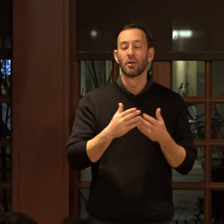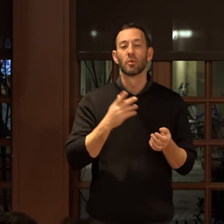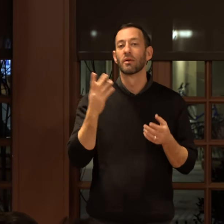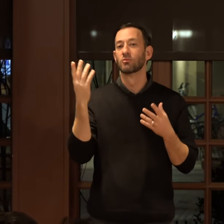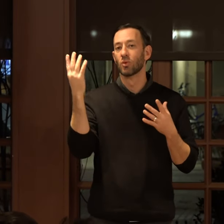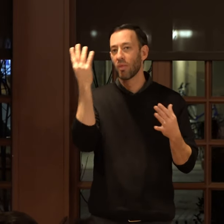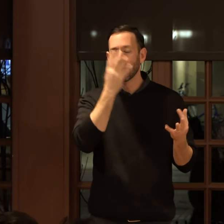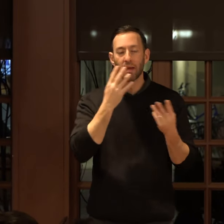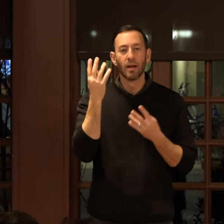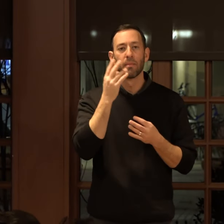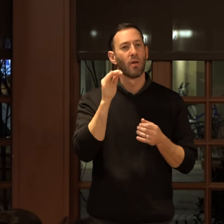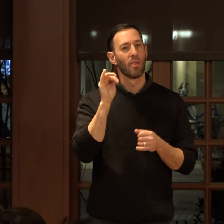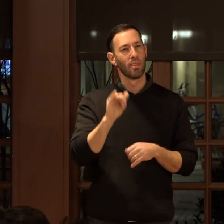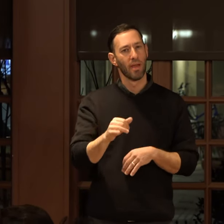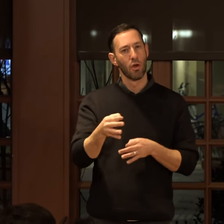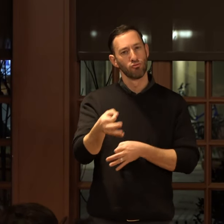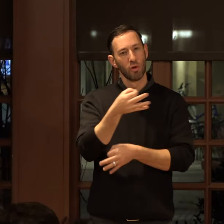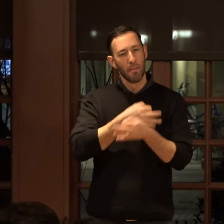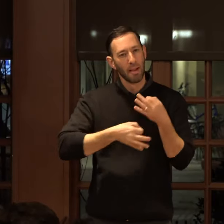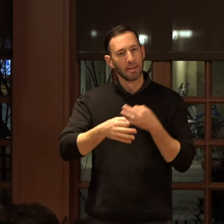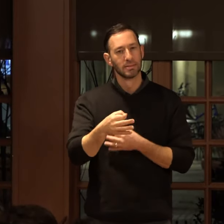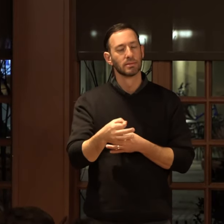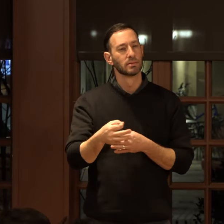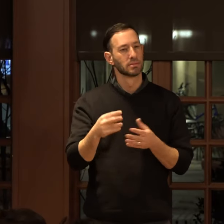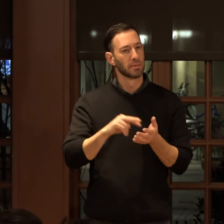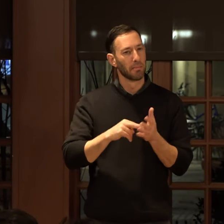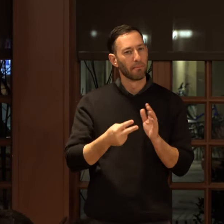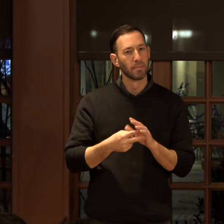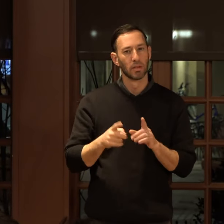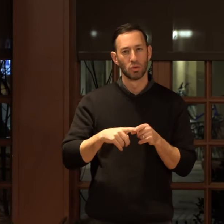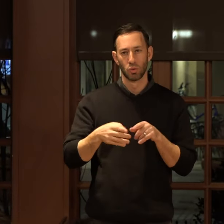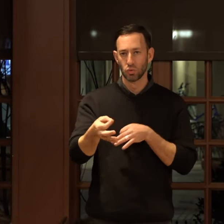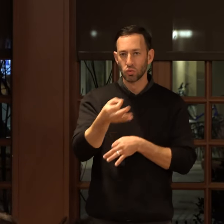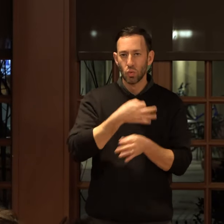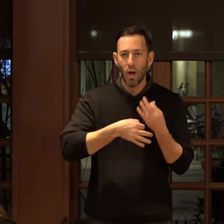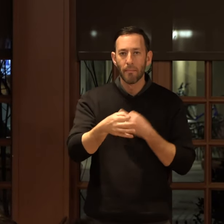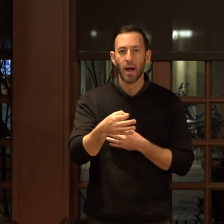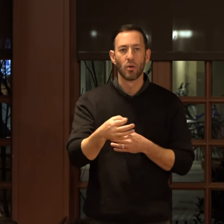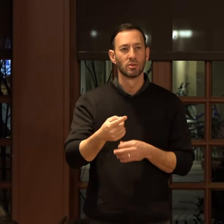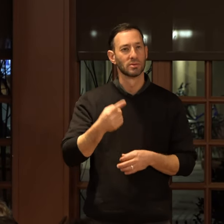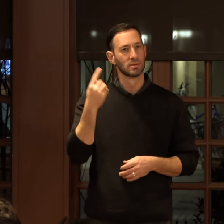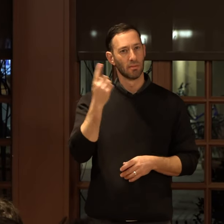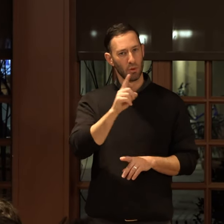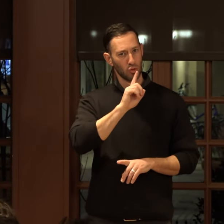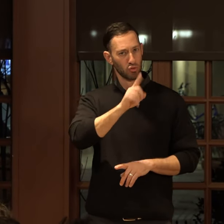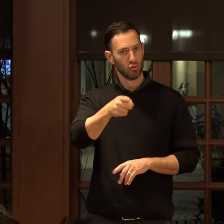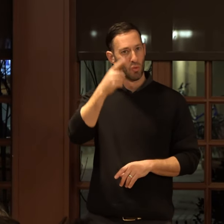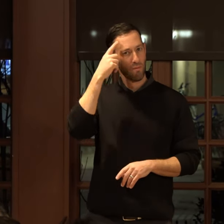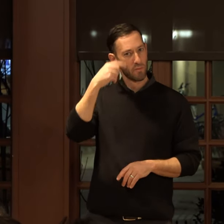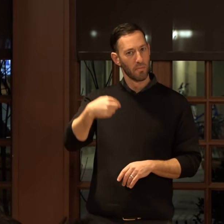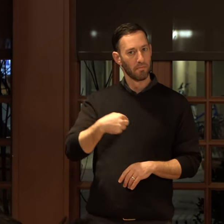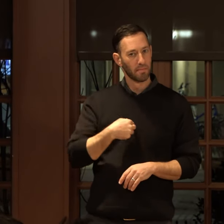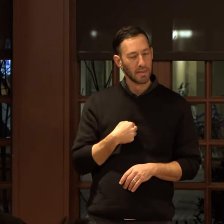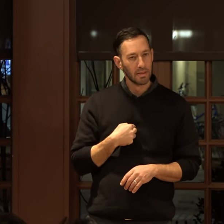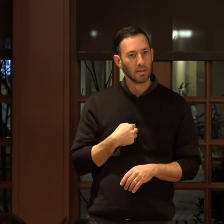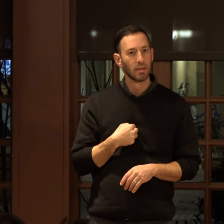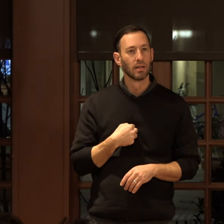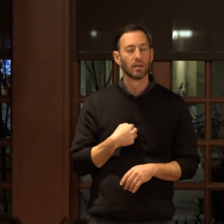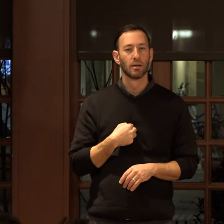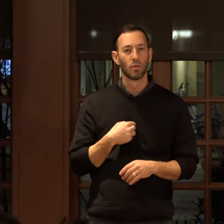about, um, that, that replacing factor. What does it mean to swap out something that is true for me, um,